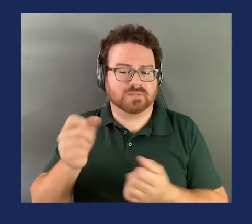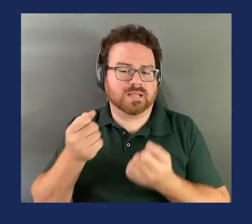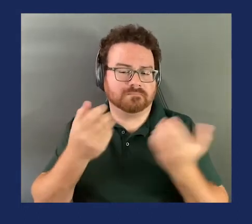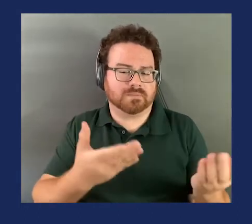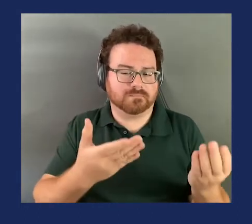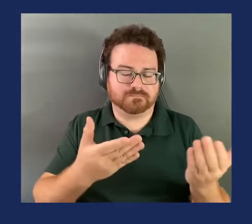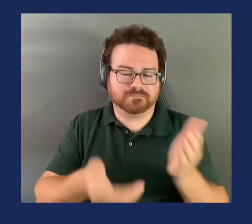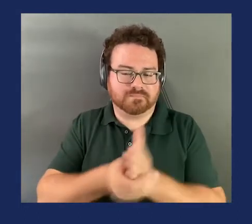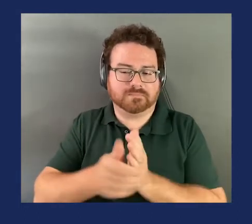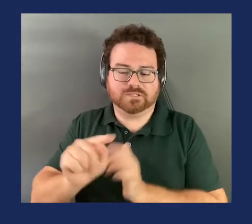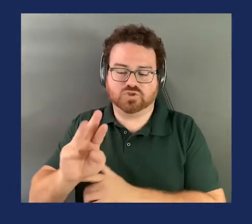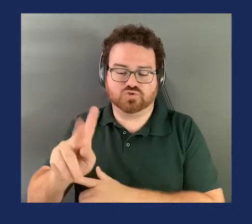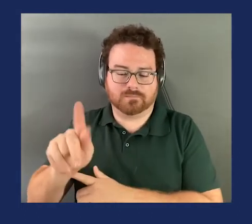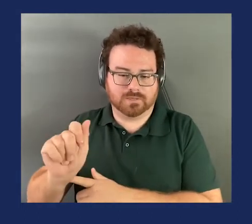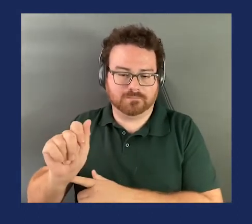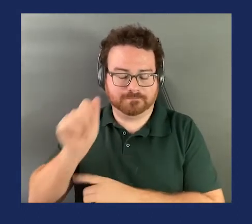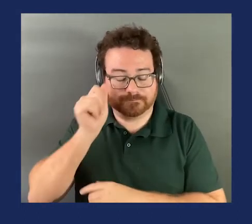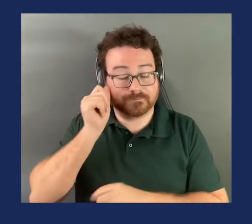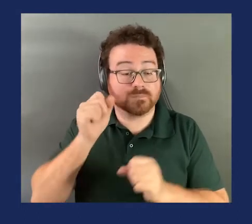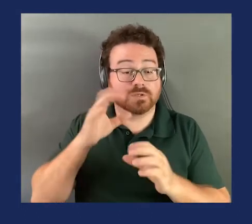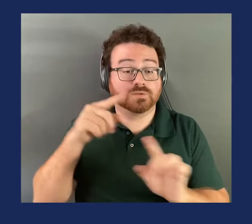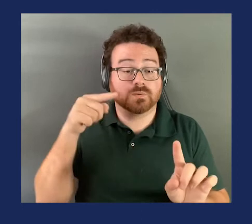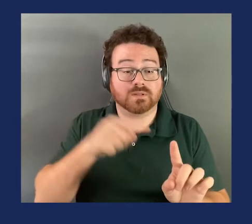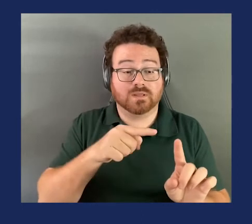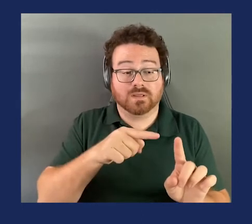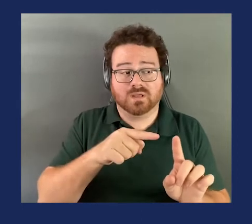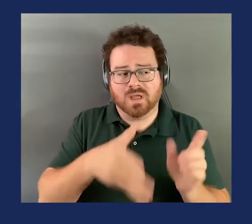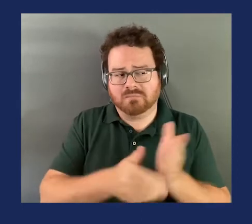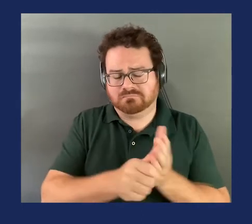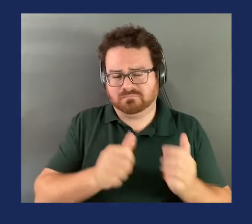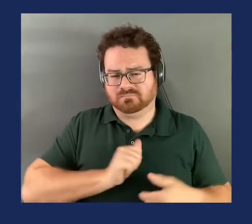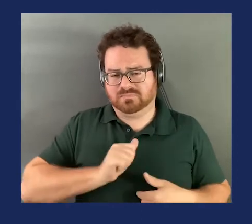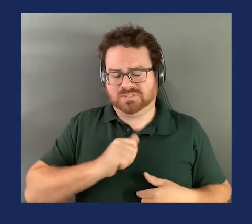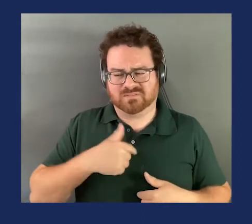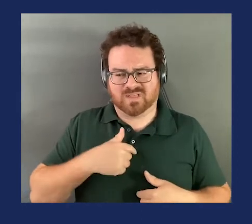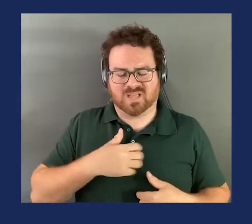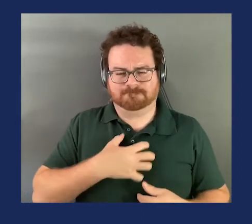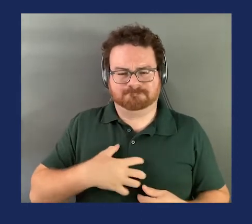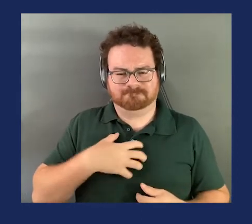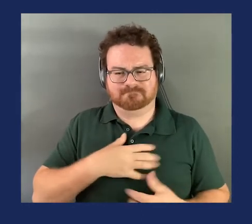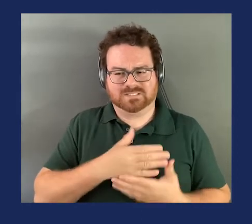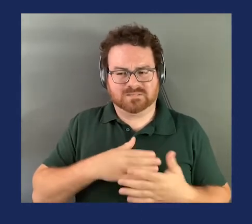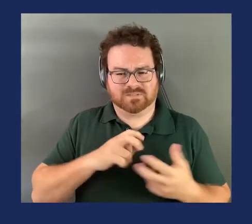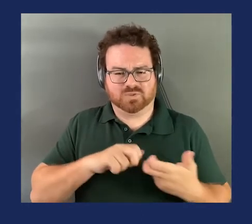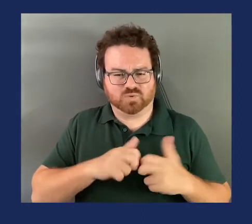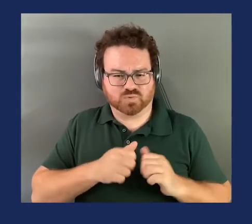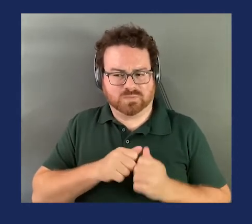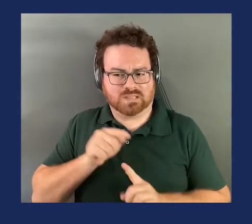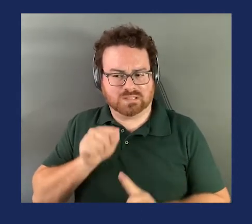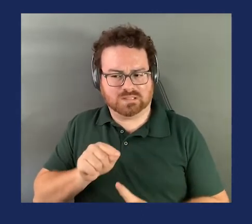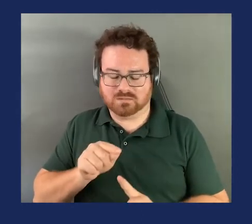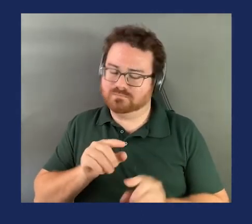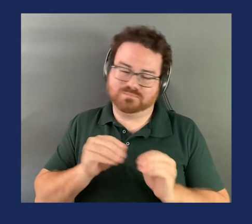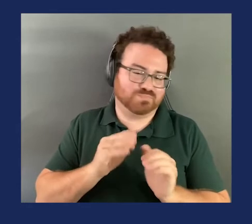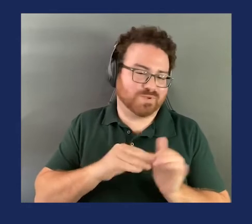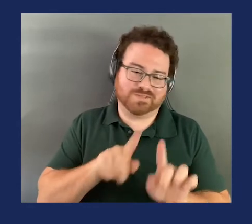This is an amendment that I do have some issues with. I think it goes beyond just sort of general edits, and